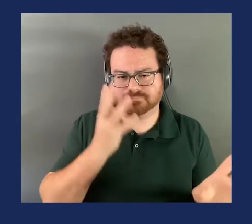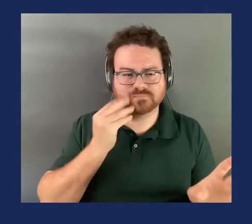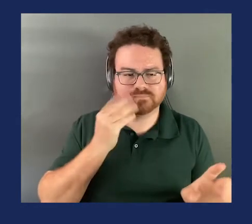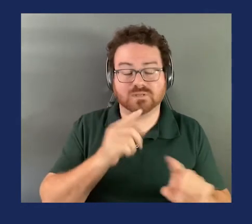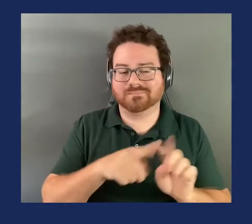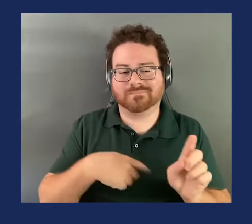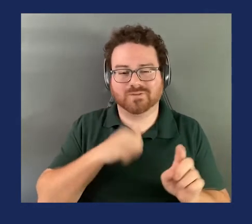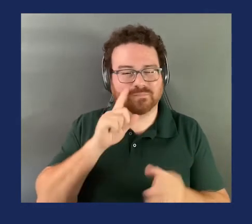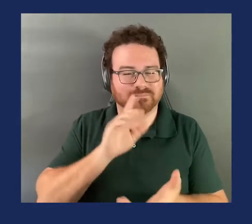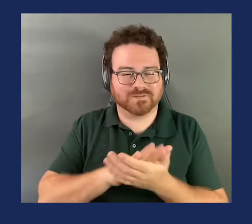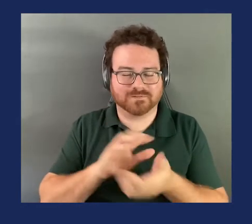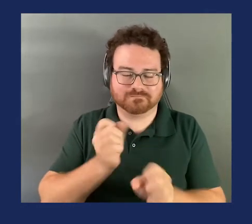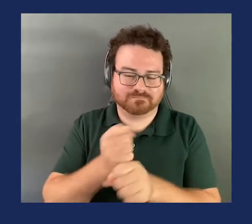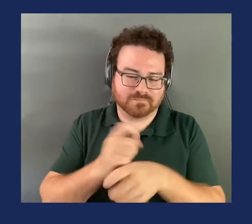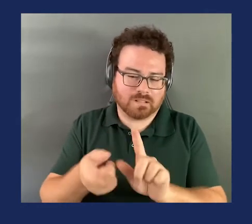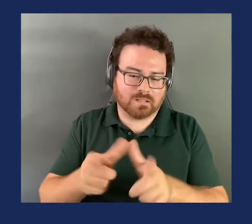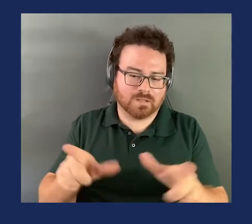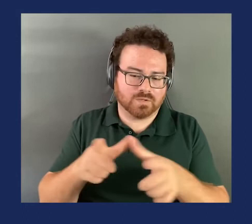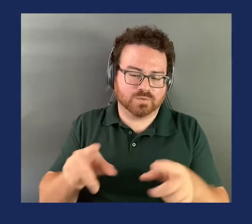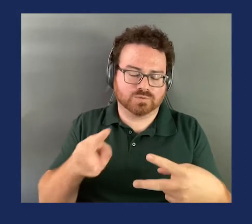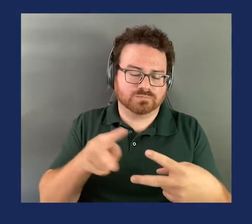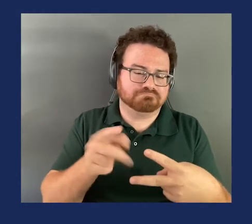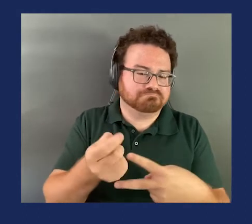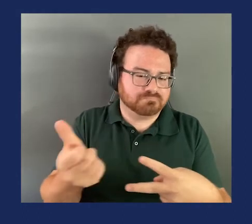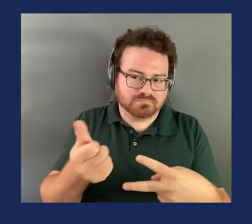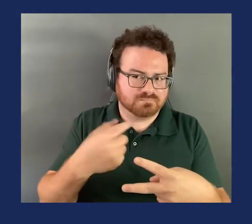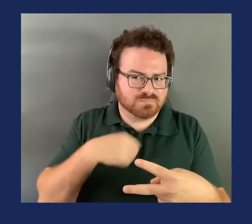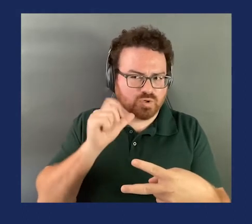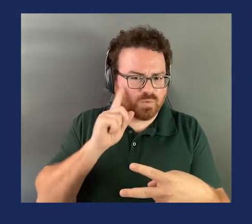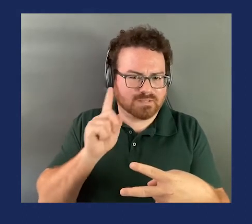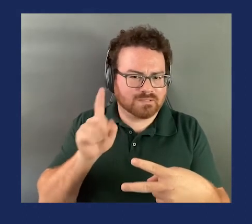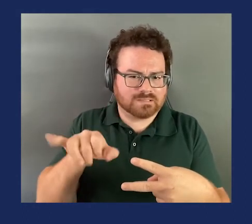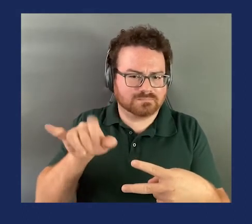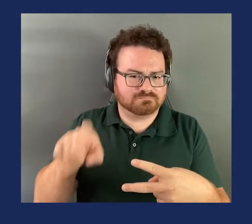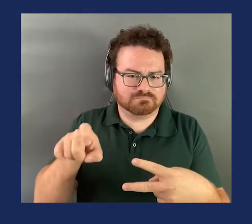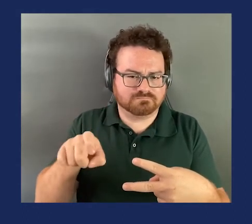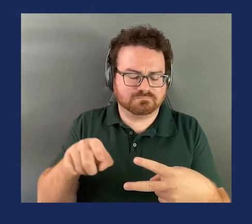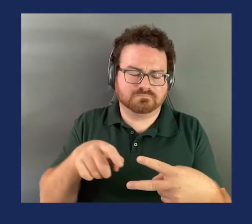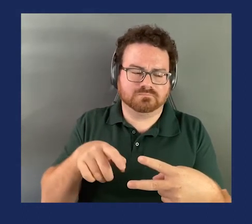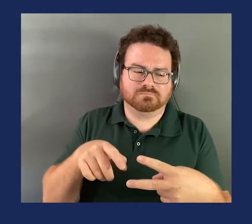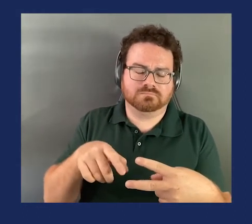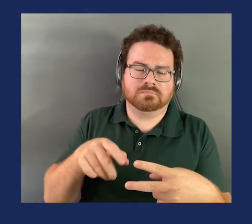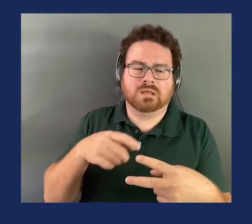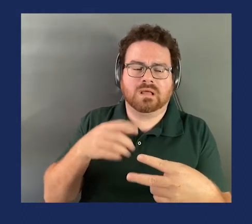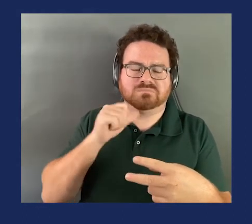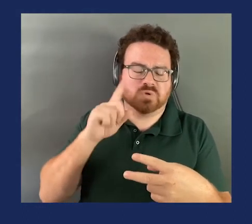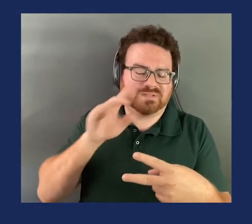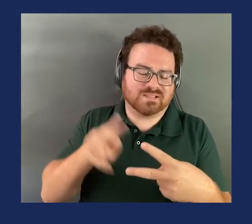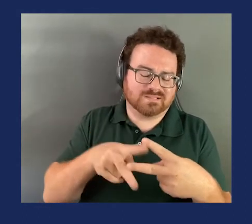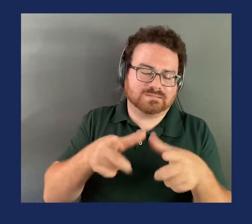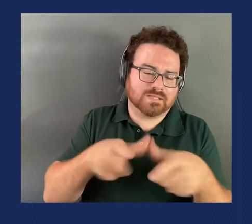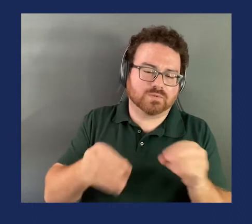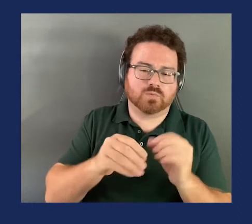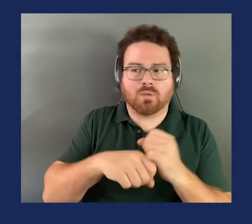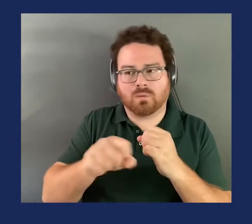is totally superfluous here either. I've reviewed the edits that you're suggesting. I do have some concerns. I'm concerned that